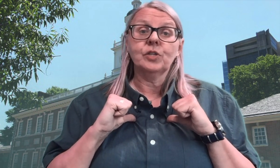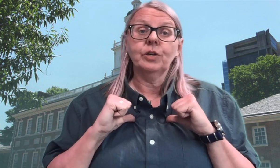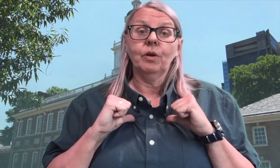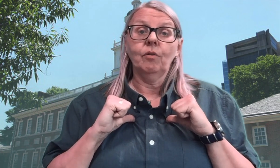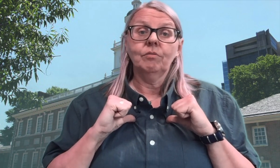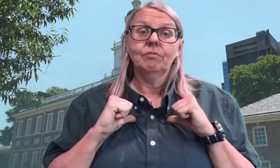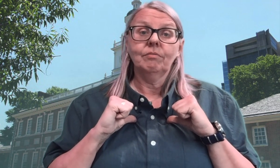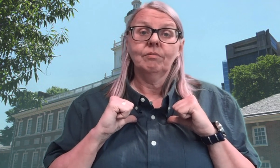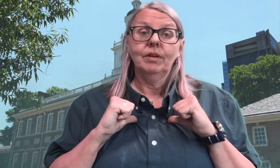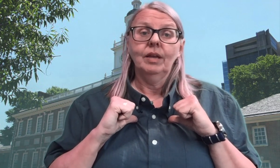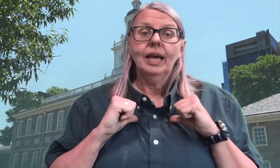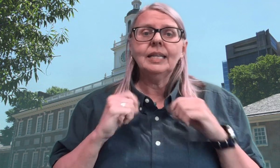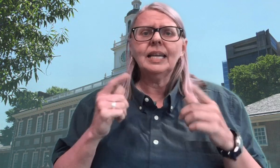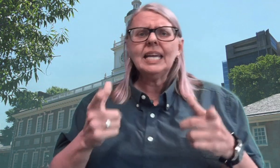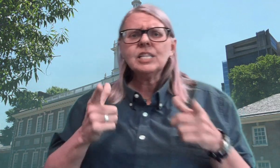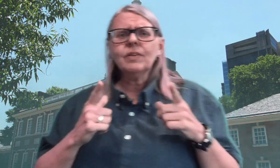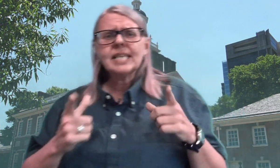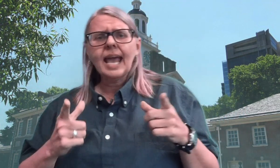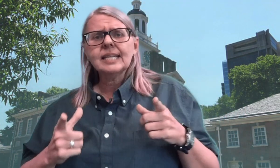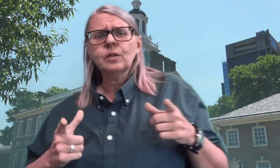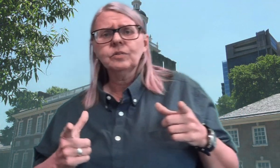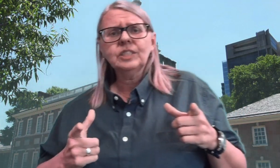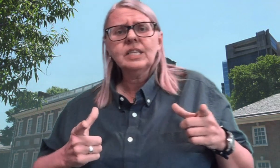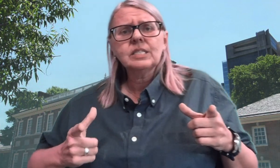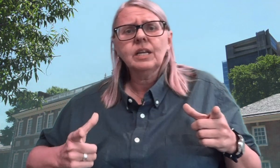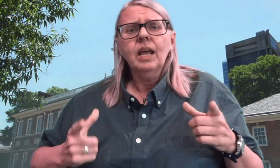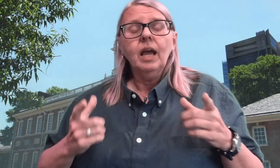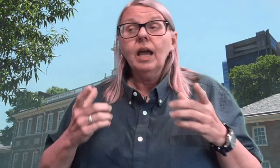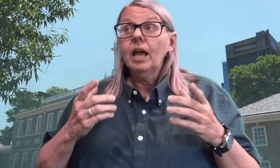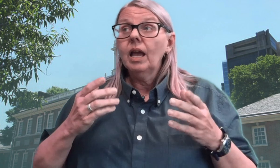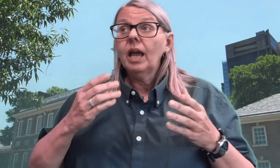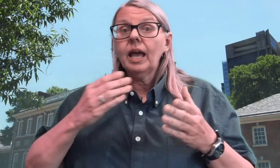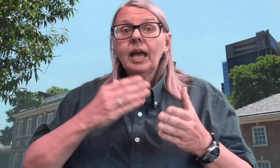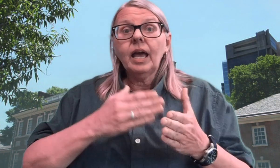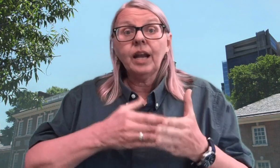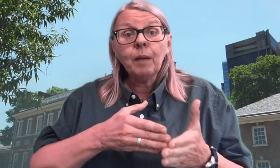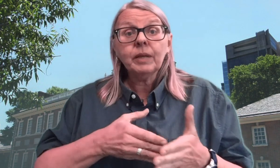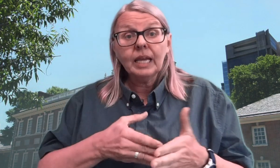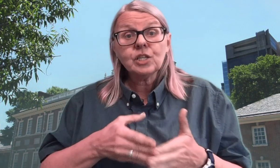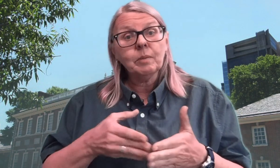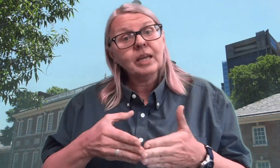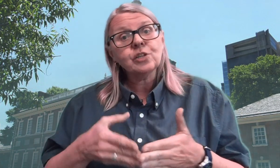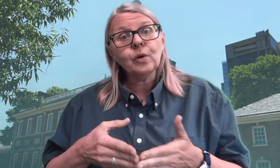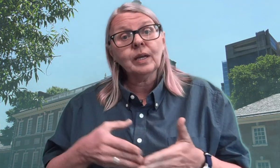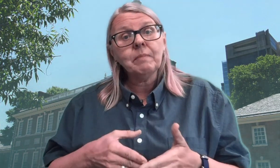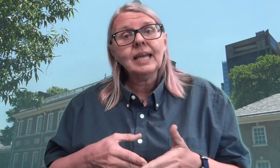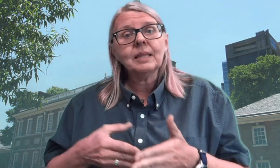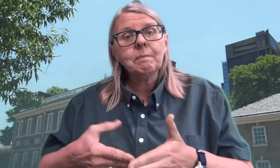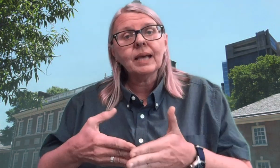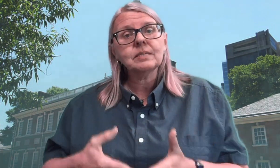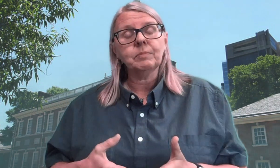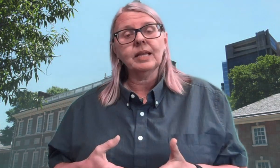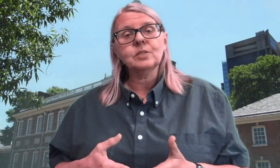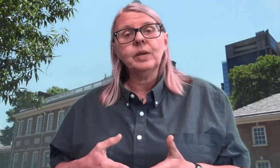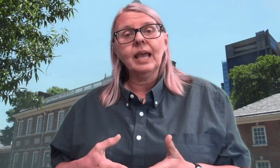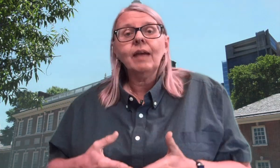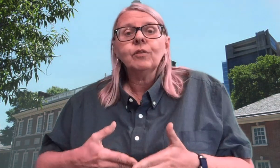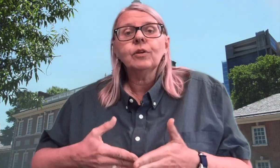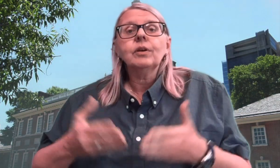grow. And that each of us had as a citizen an obligation to make sure we could make it the best place we ever could